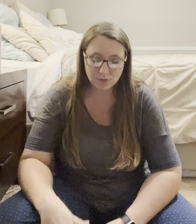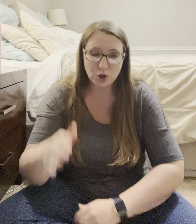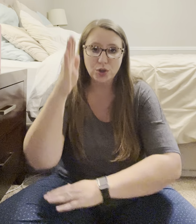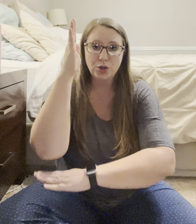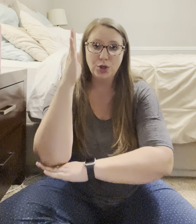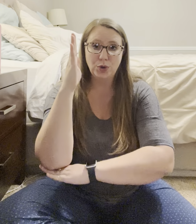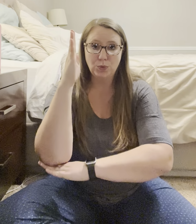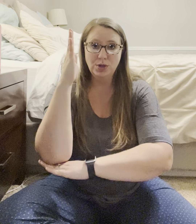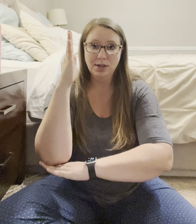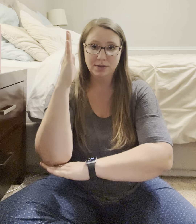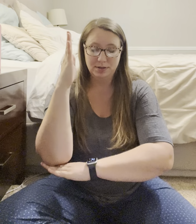Noon.